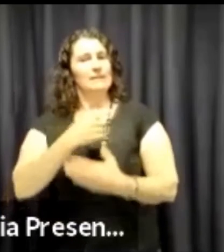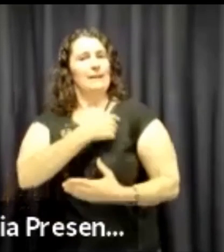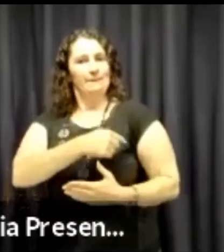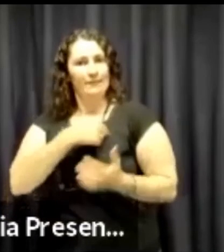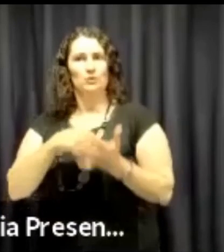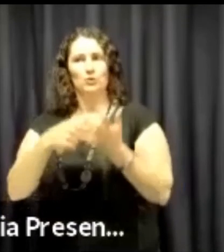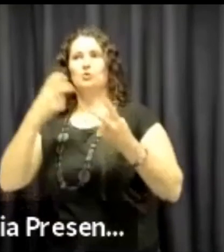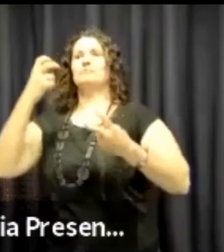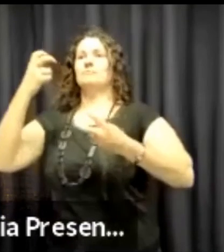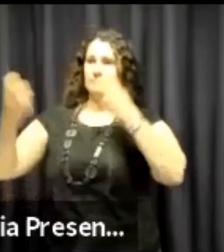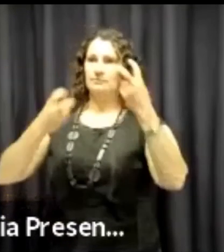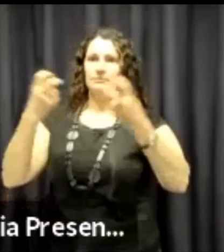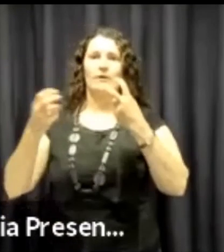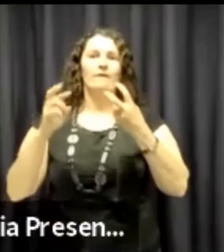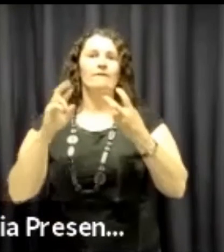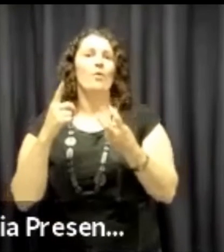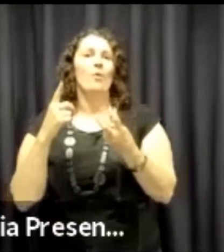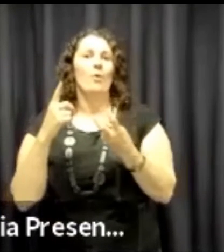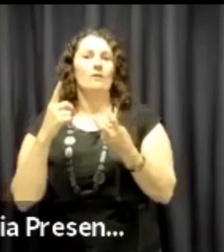the board are committed to